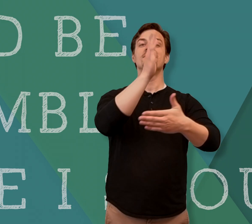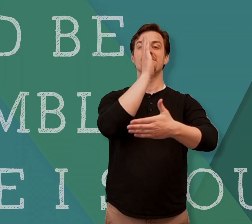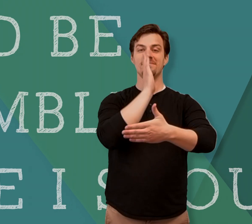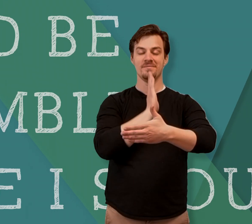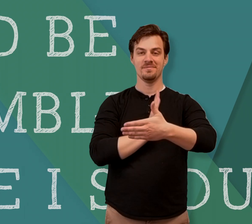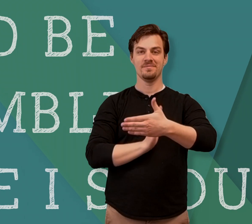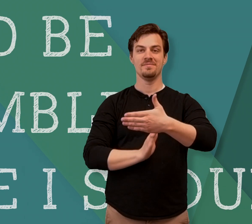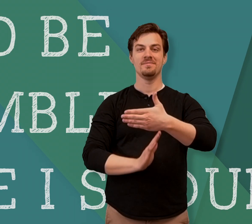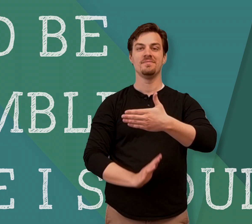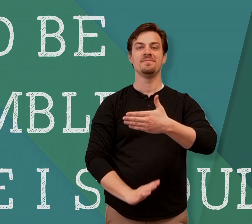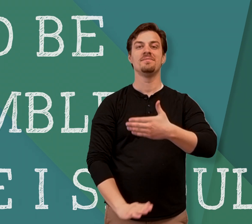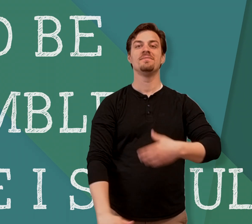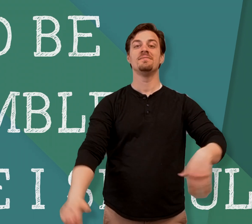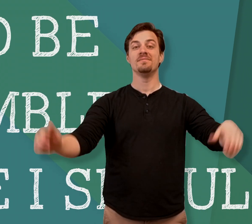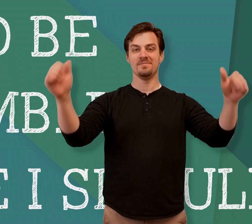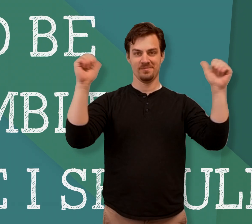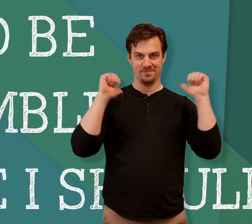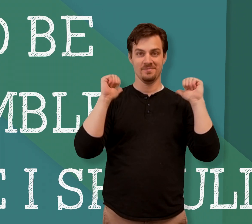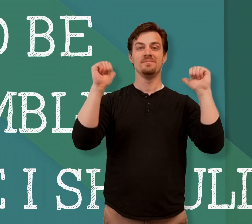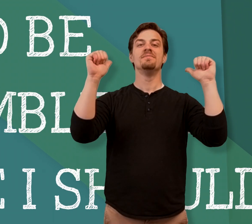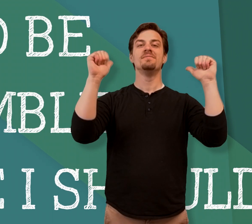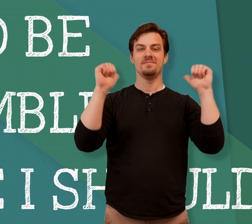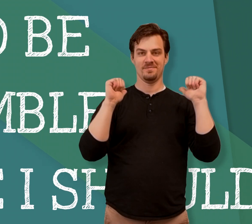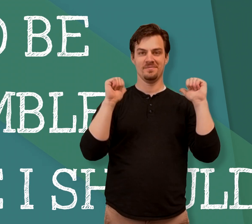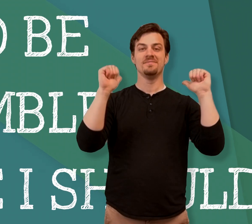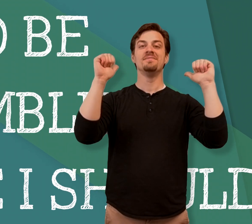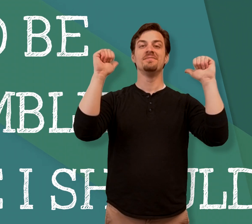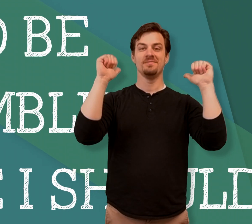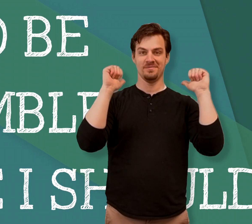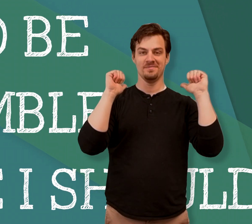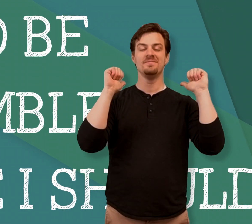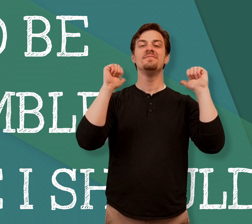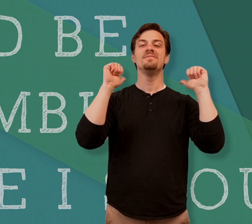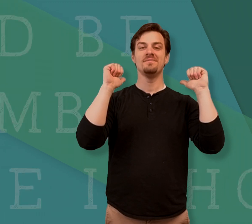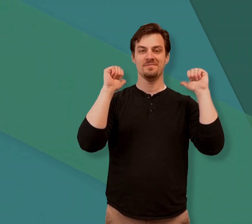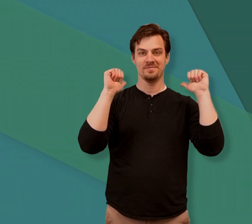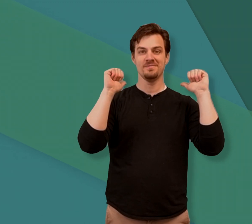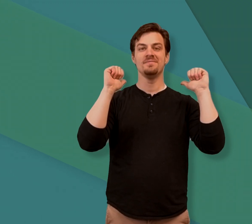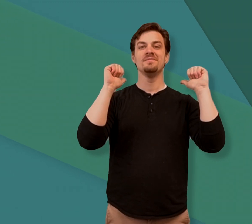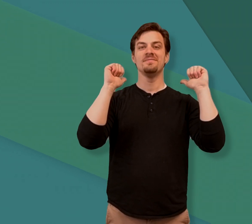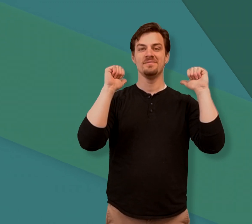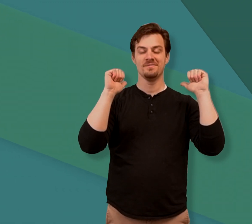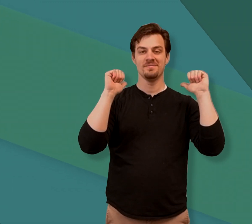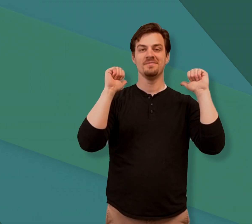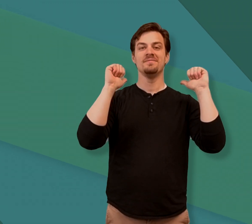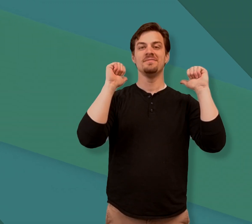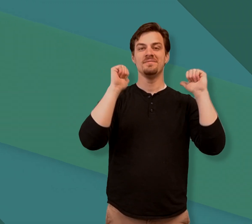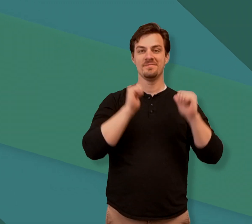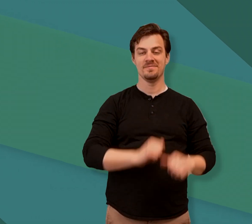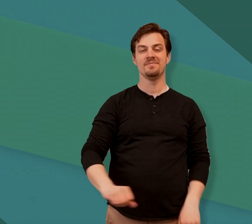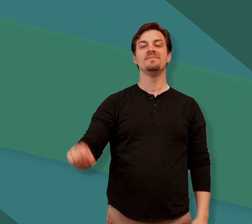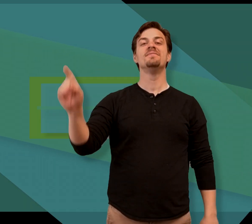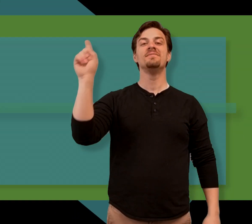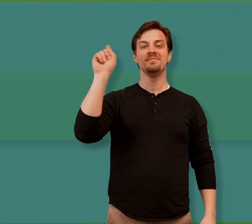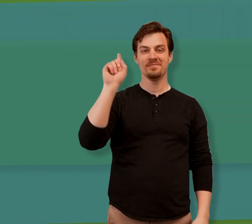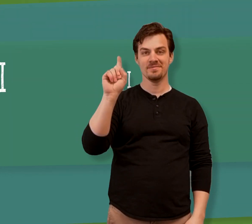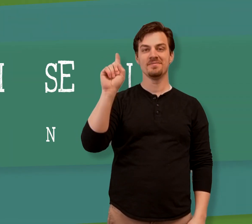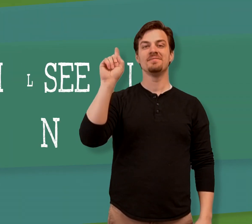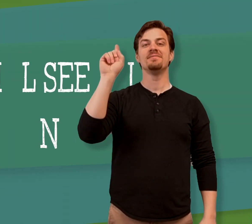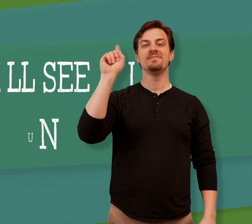be humble like I should I'll seek first